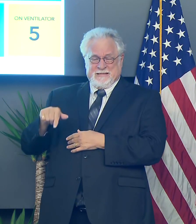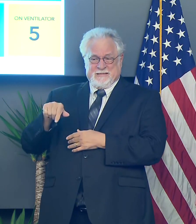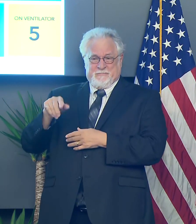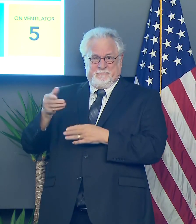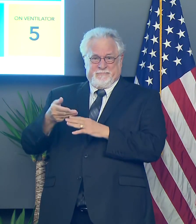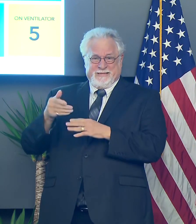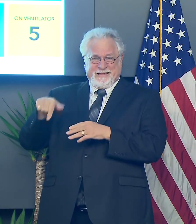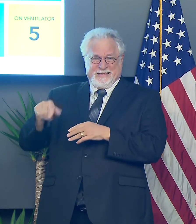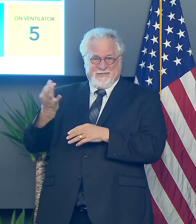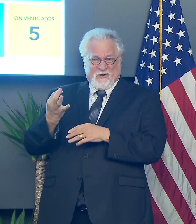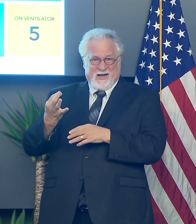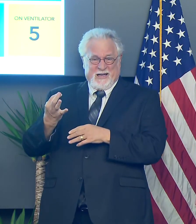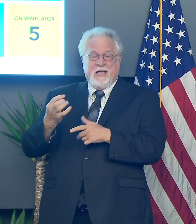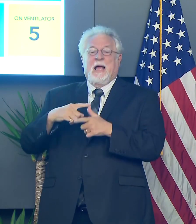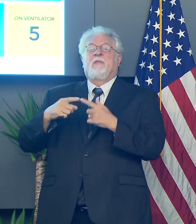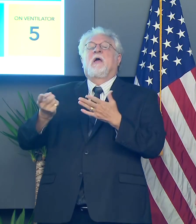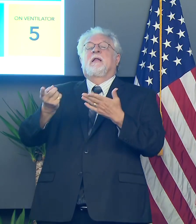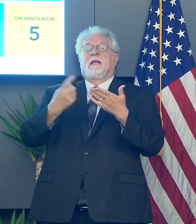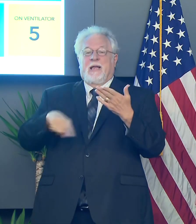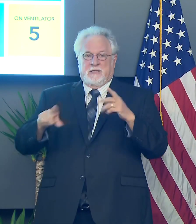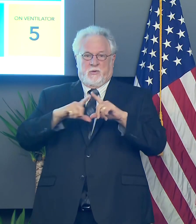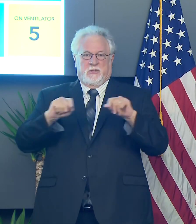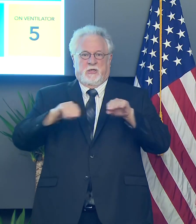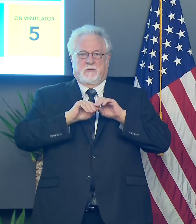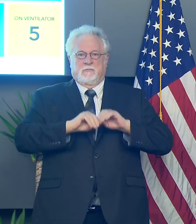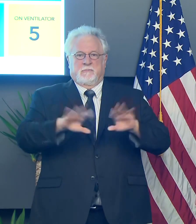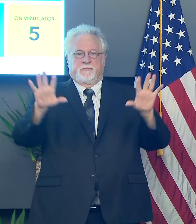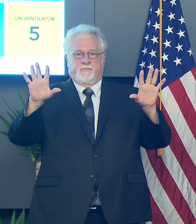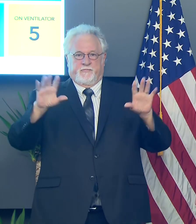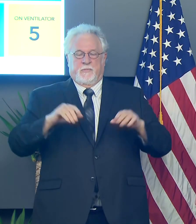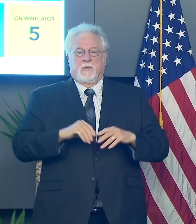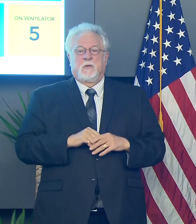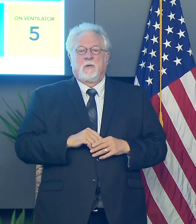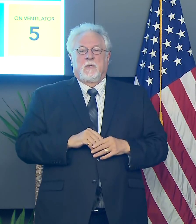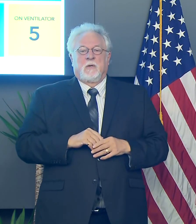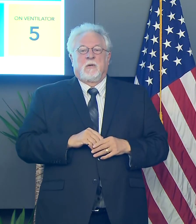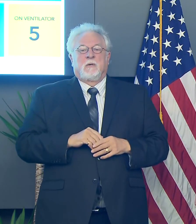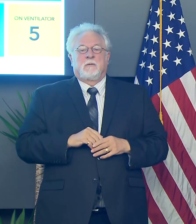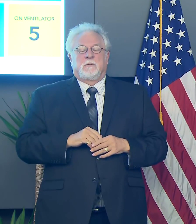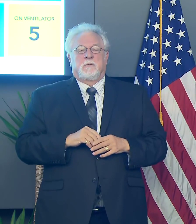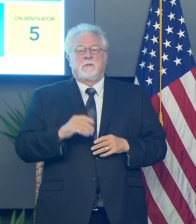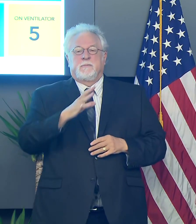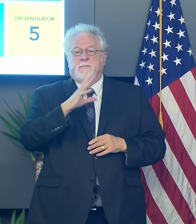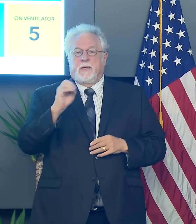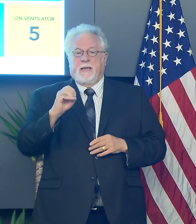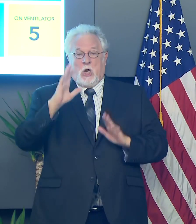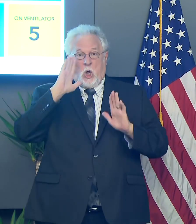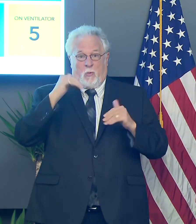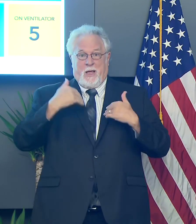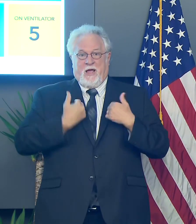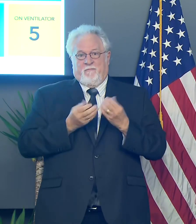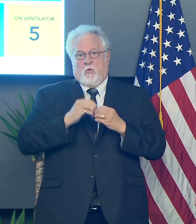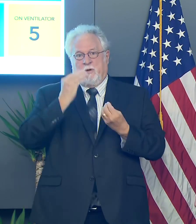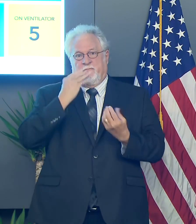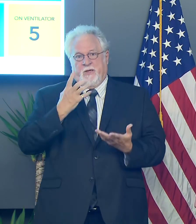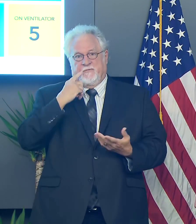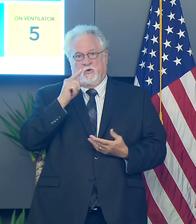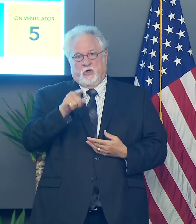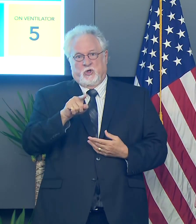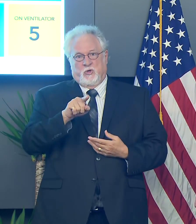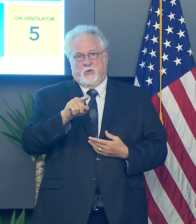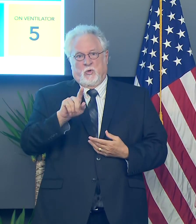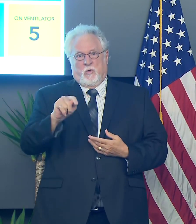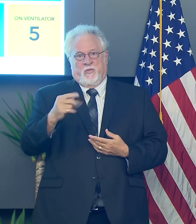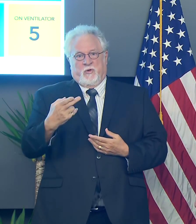and that at some point next week the checks will, will start going out. Um, and, and I hope to have more information for you